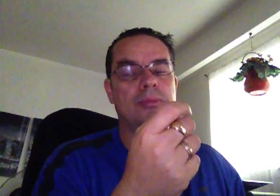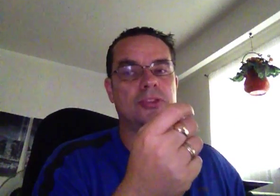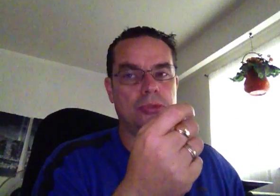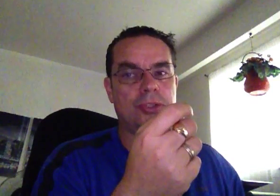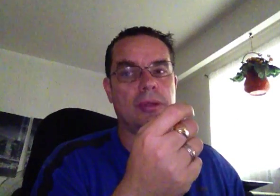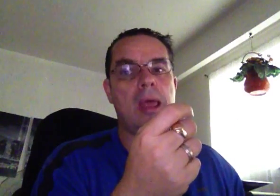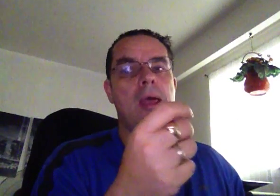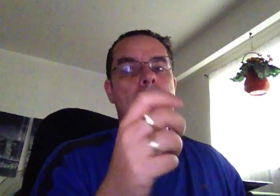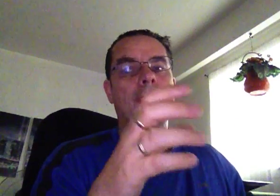solution.